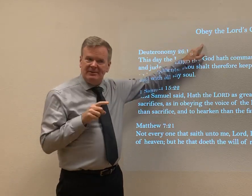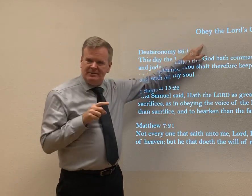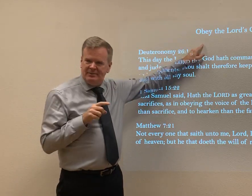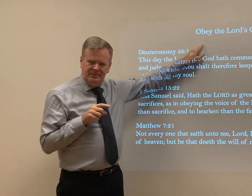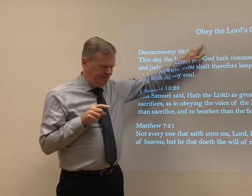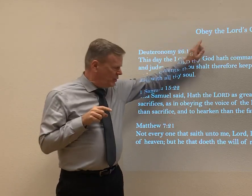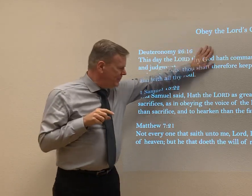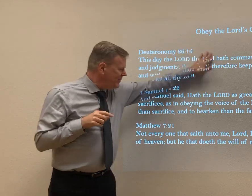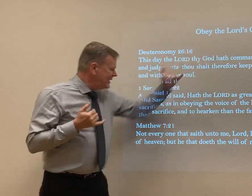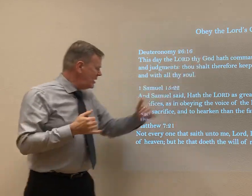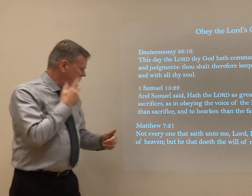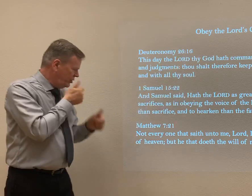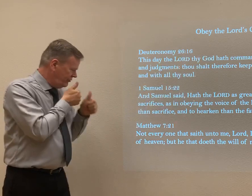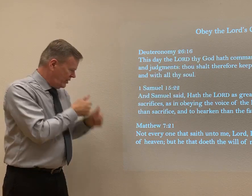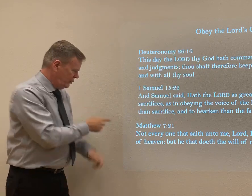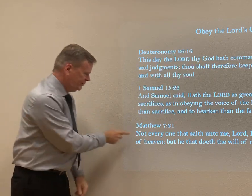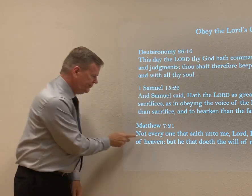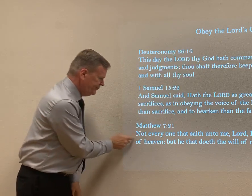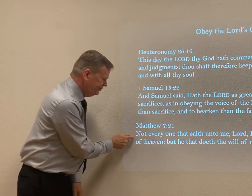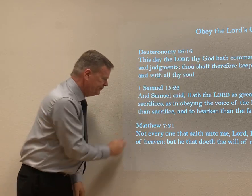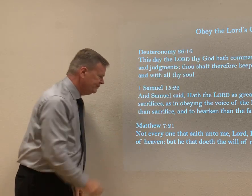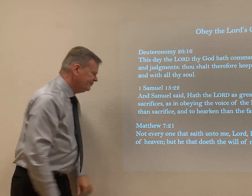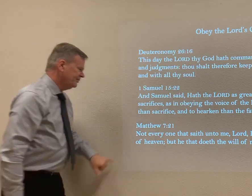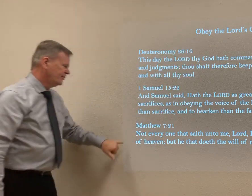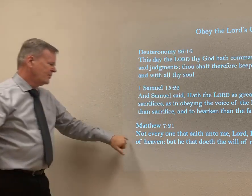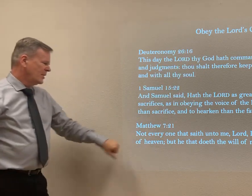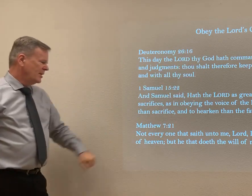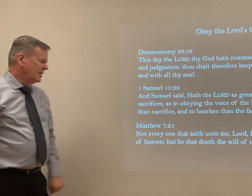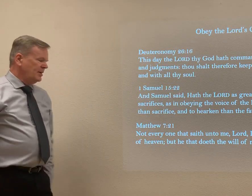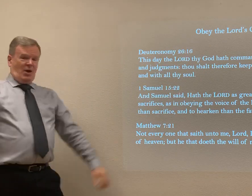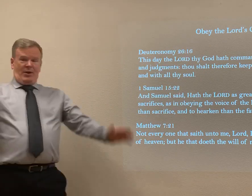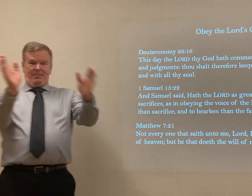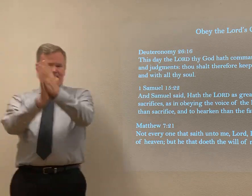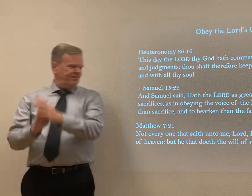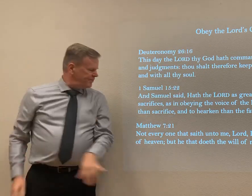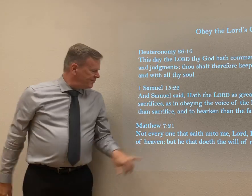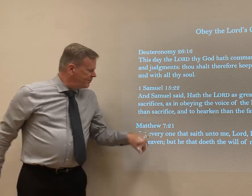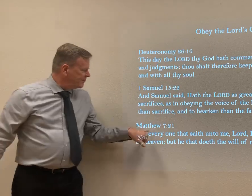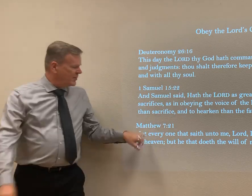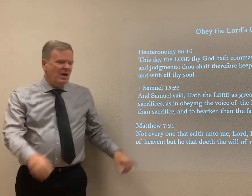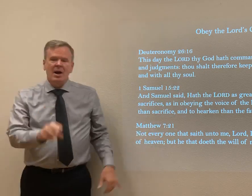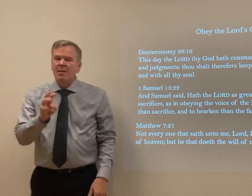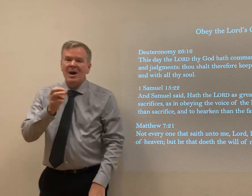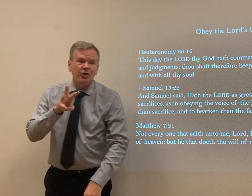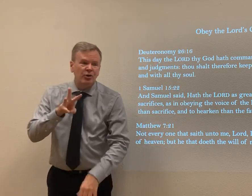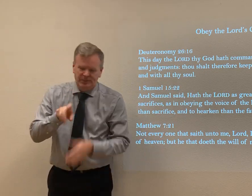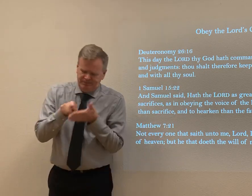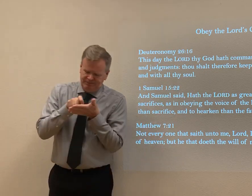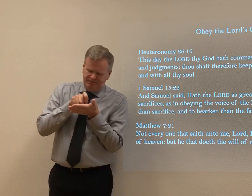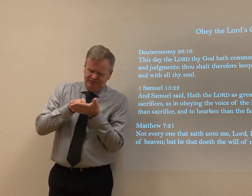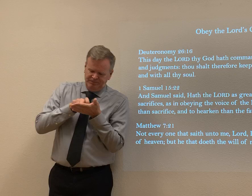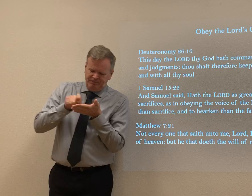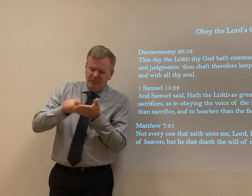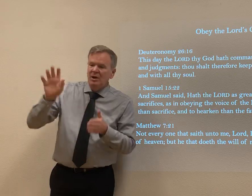But I was particularly picking scriptures that reference the obedience of the Lord's commands. So if look at Matthew 7, 21.